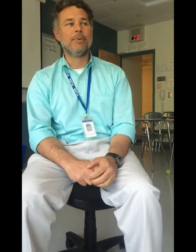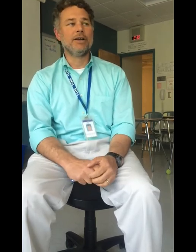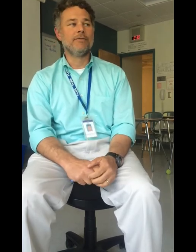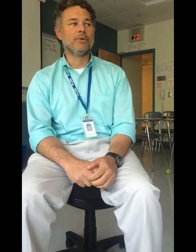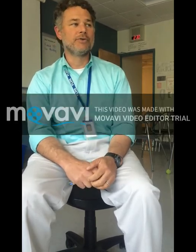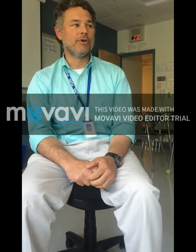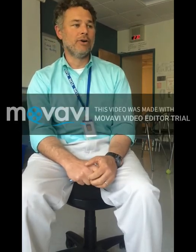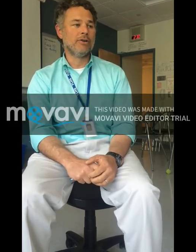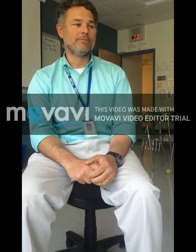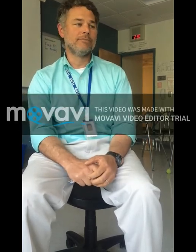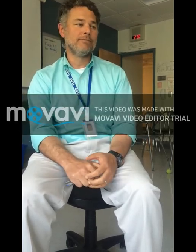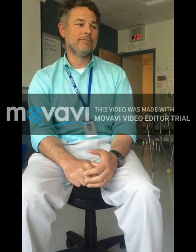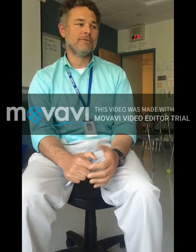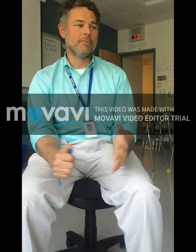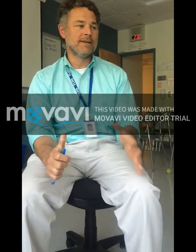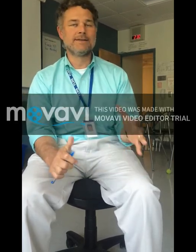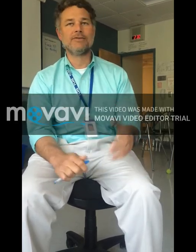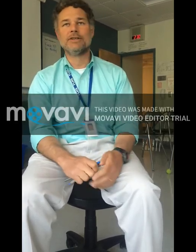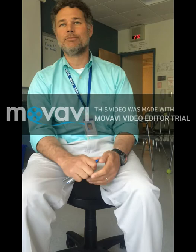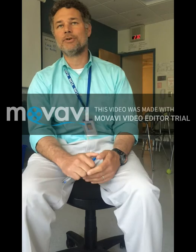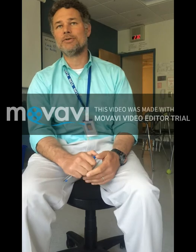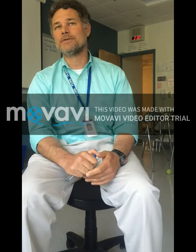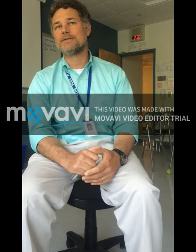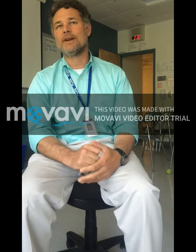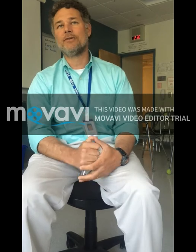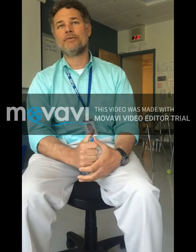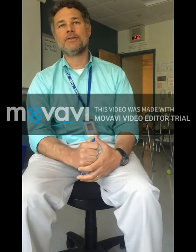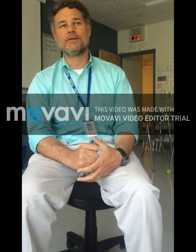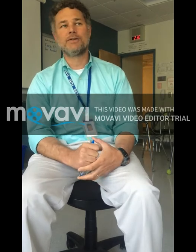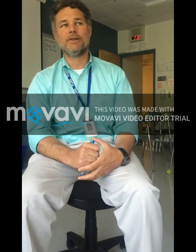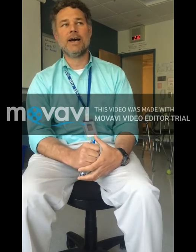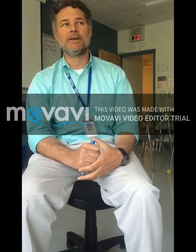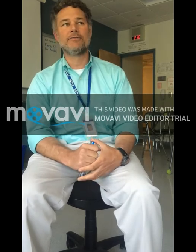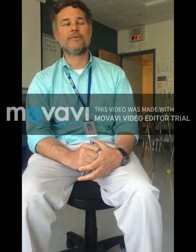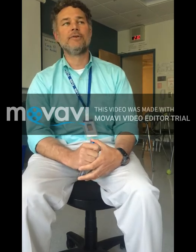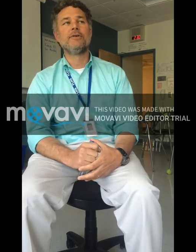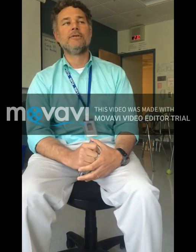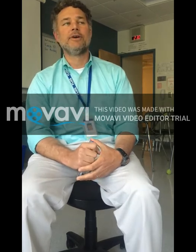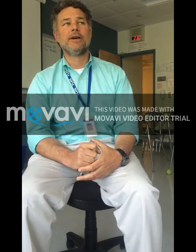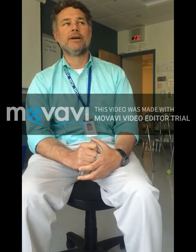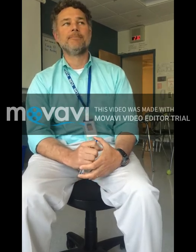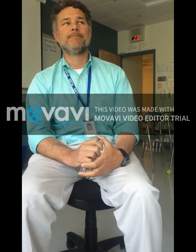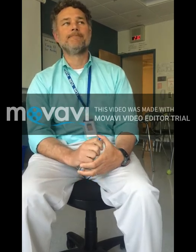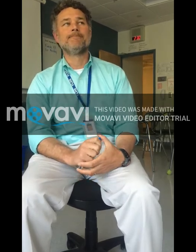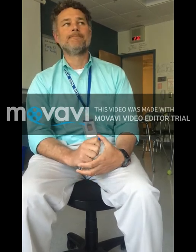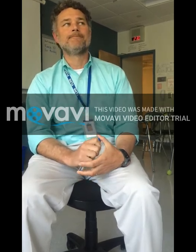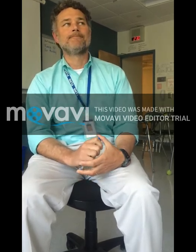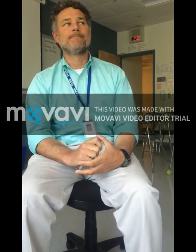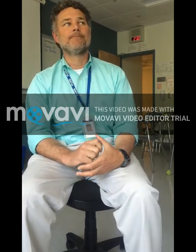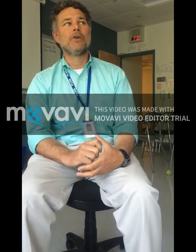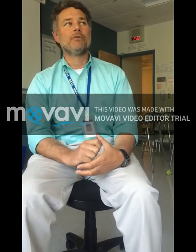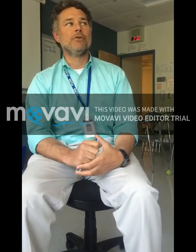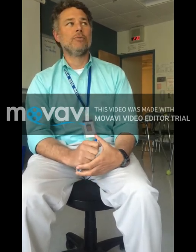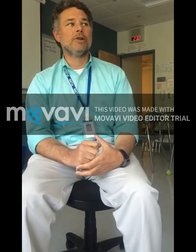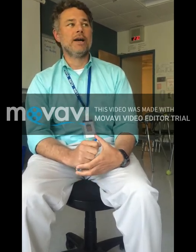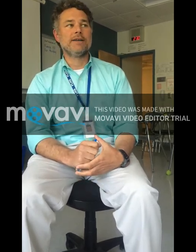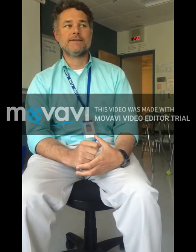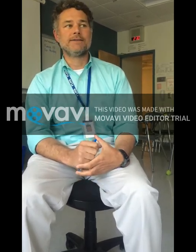But those are all domestically produced and I don't think there's a lot of globalized